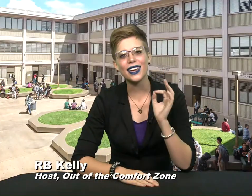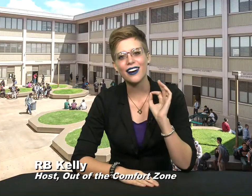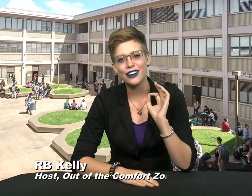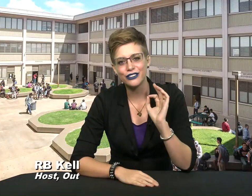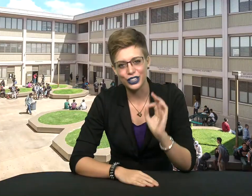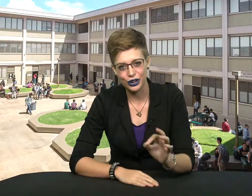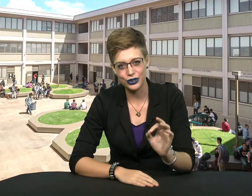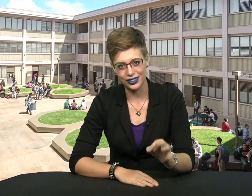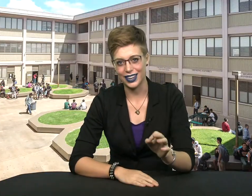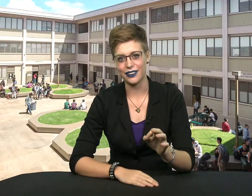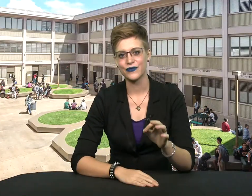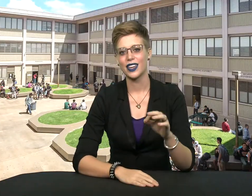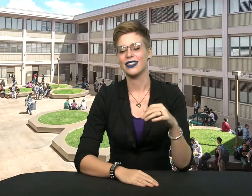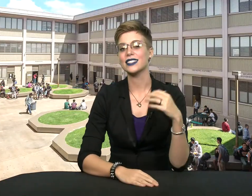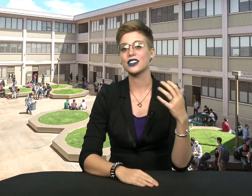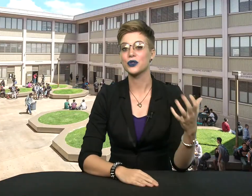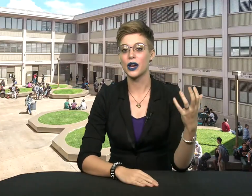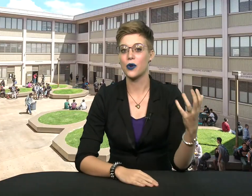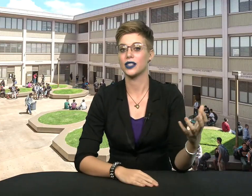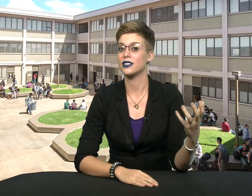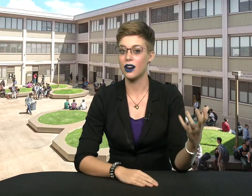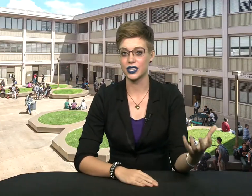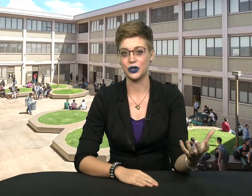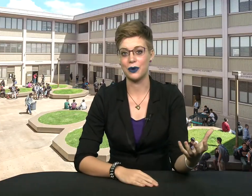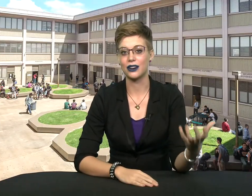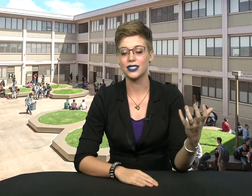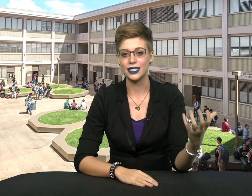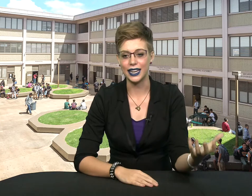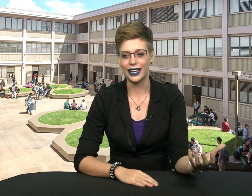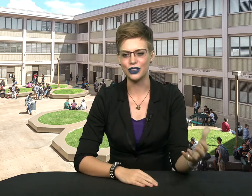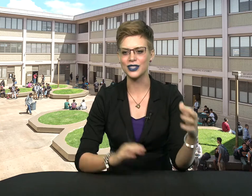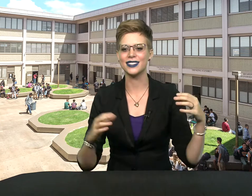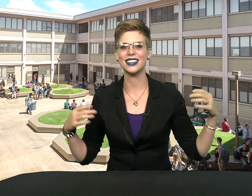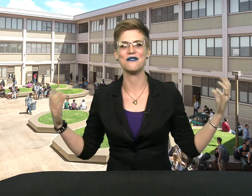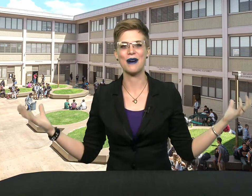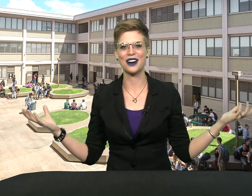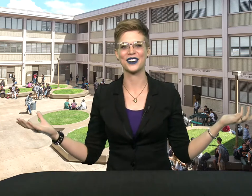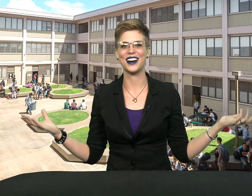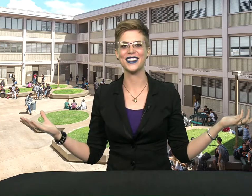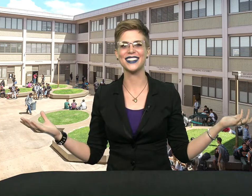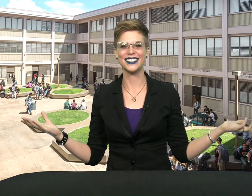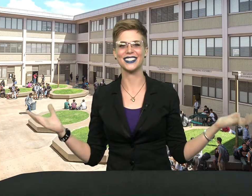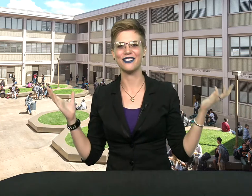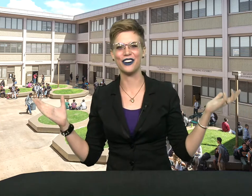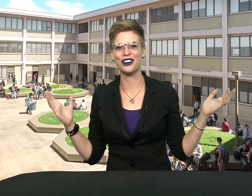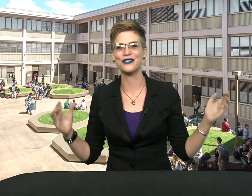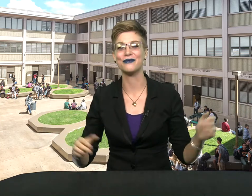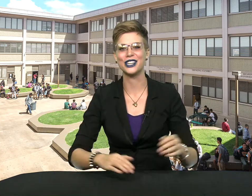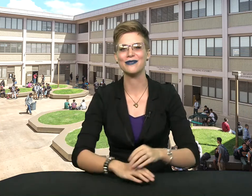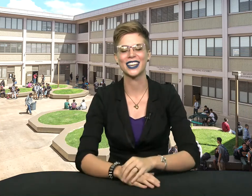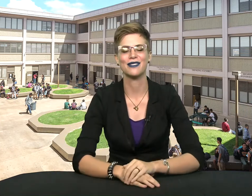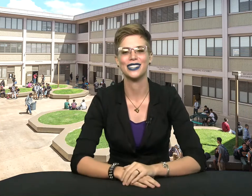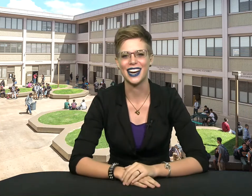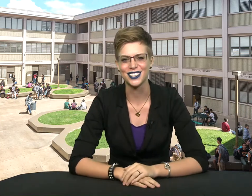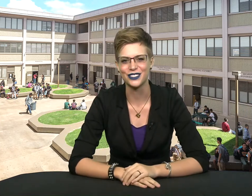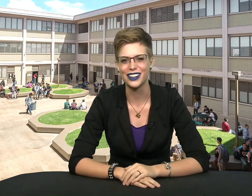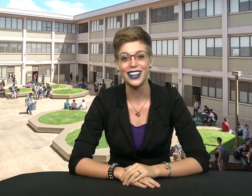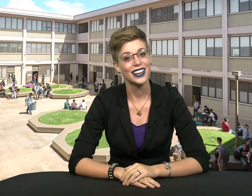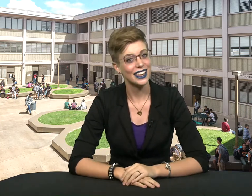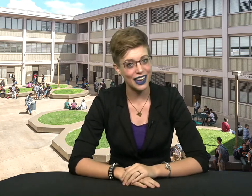of lonely, that's actually what I wanted to talk to you about today. You can see in the background, this is a photo from James Campbell High School. And I